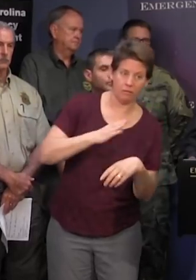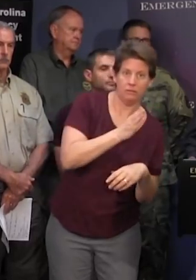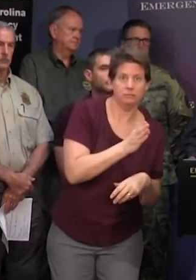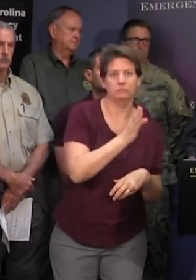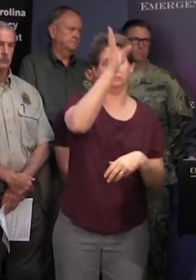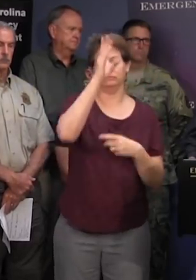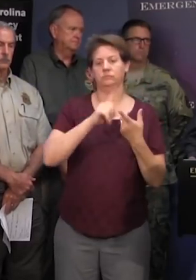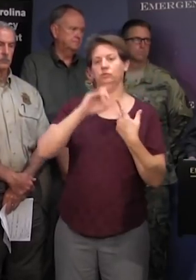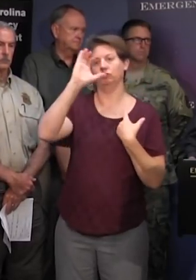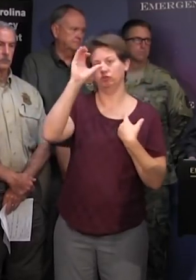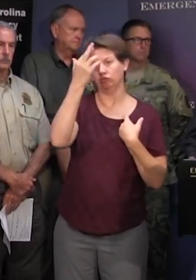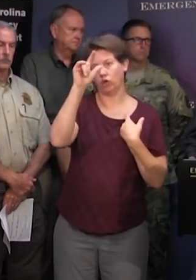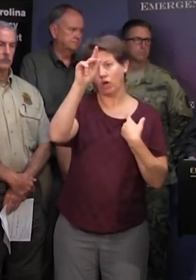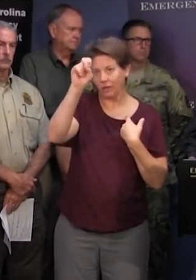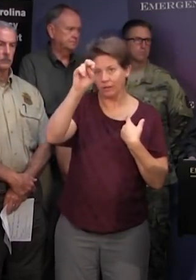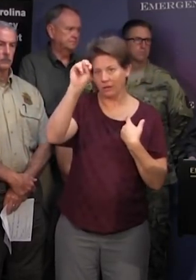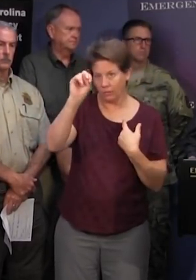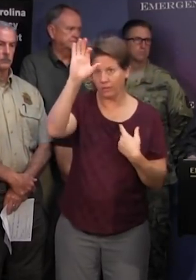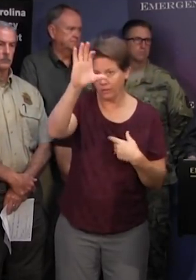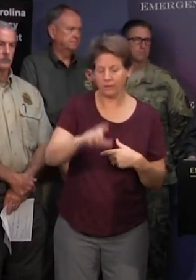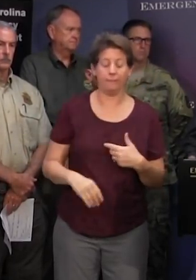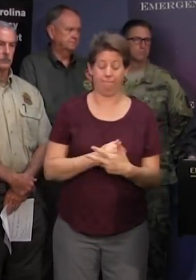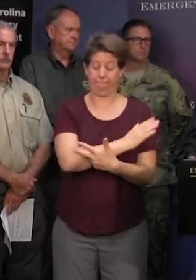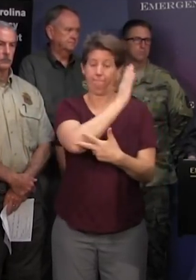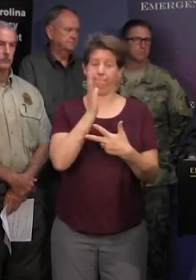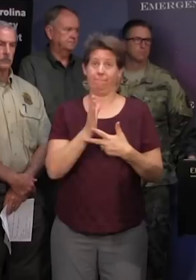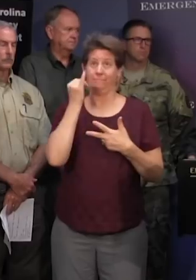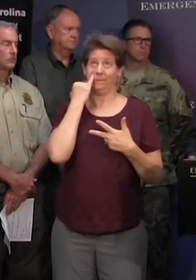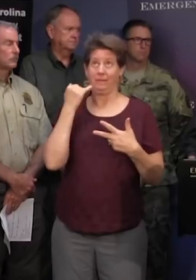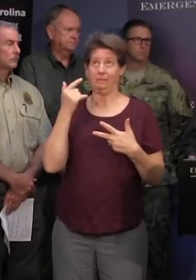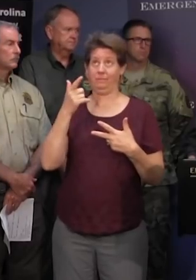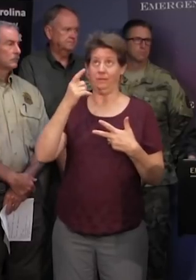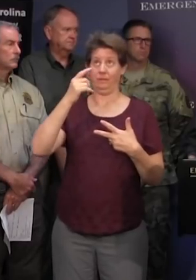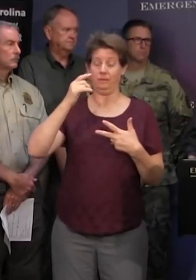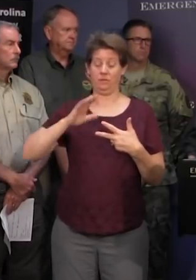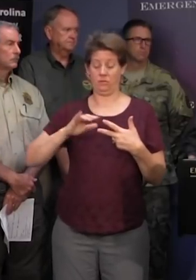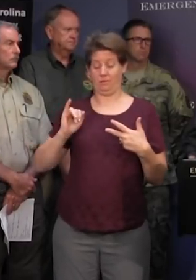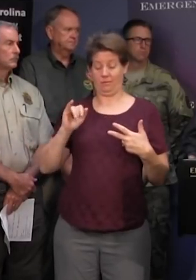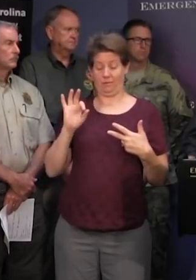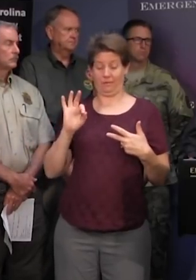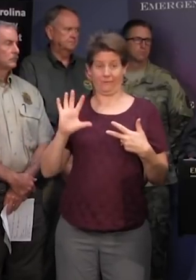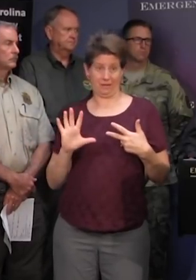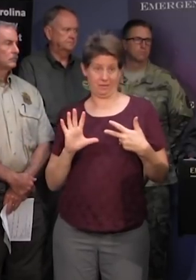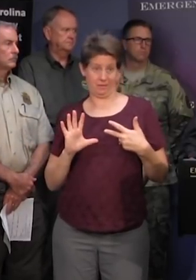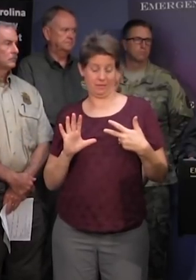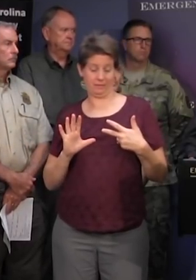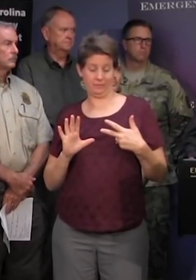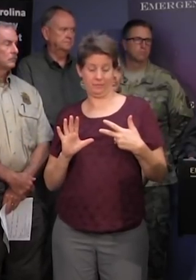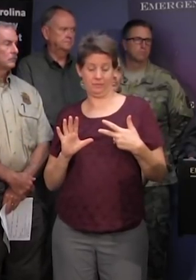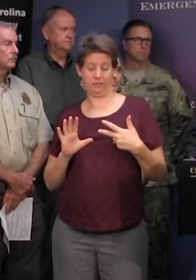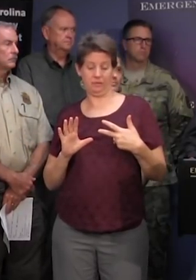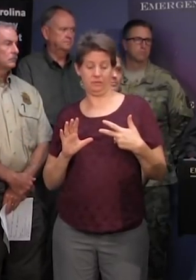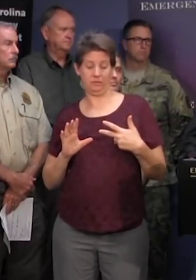charlotte uh the second recommendation would be uh if you're on i-95 northbound uh to take the i-20